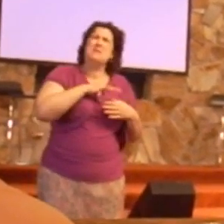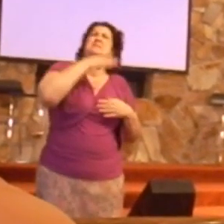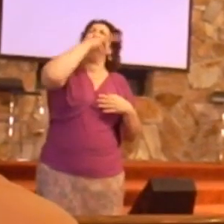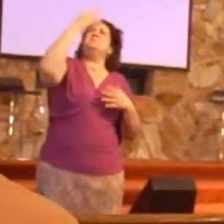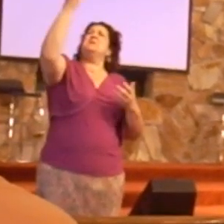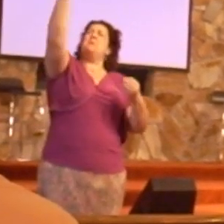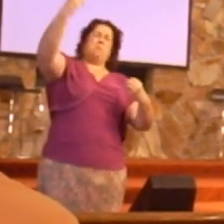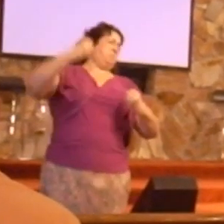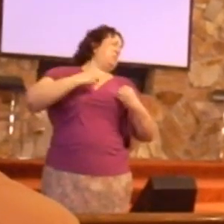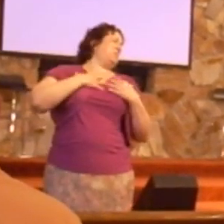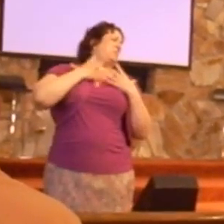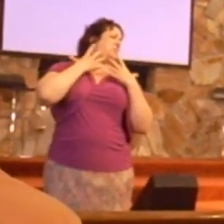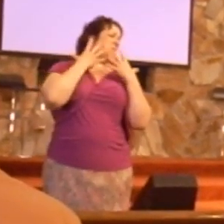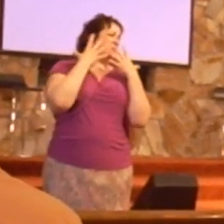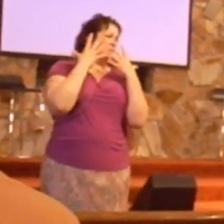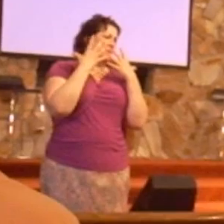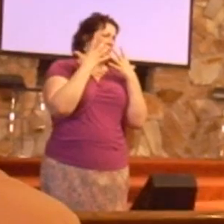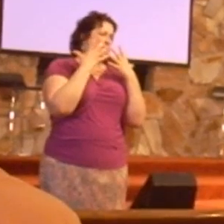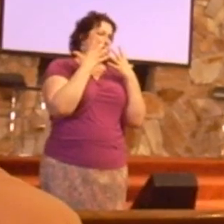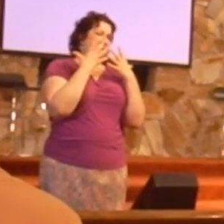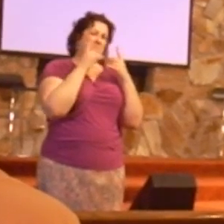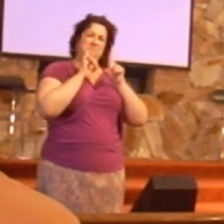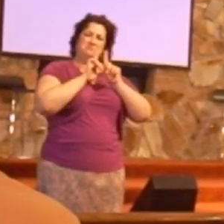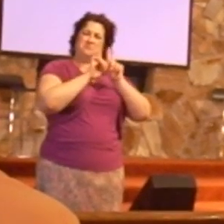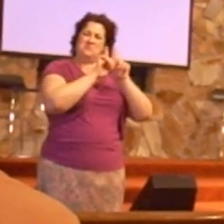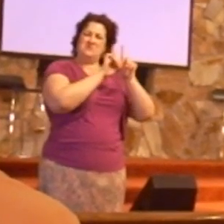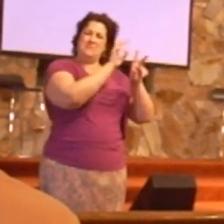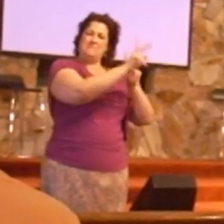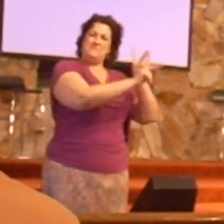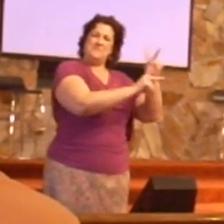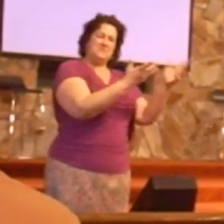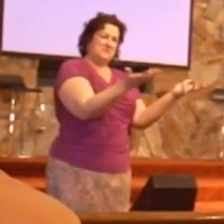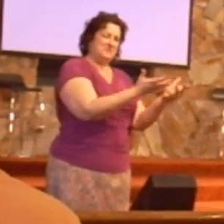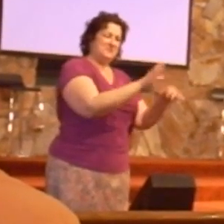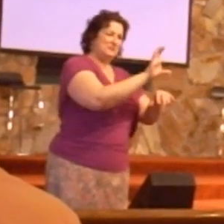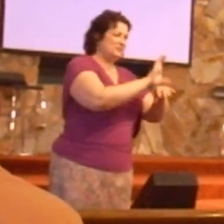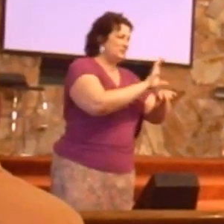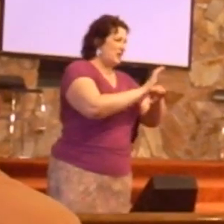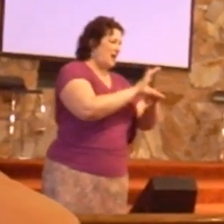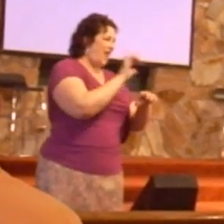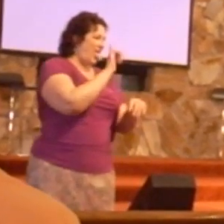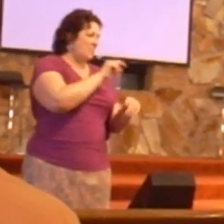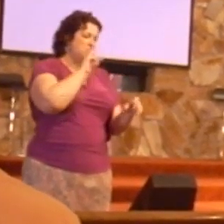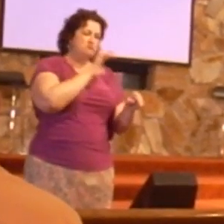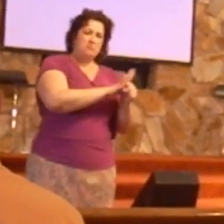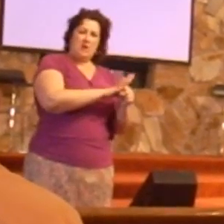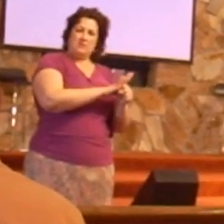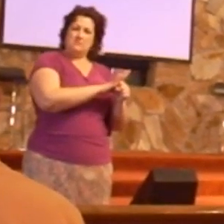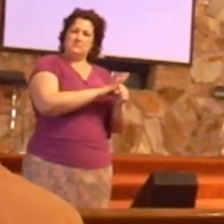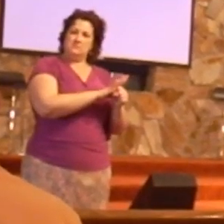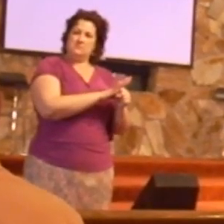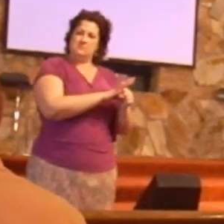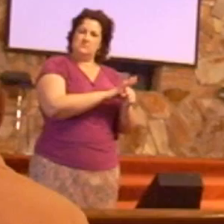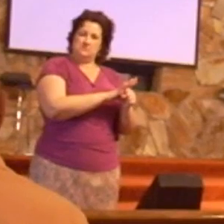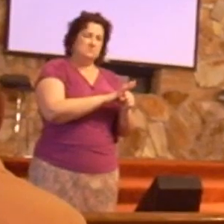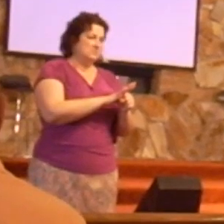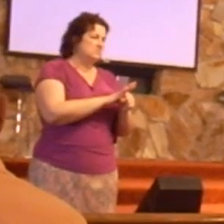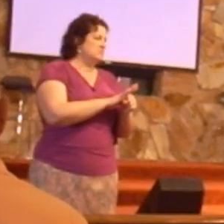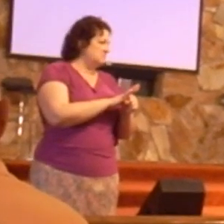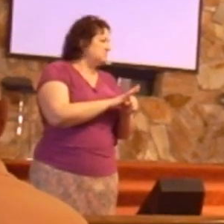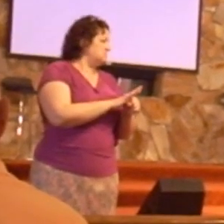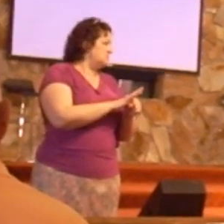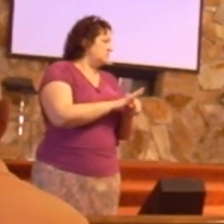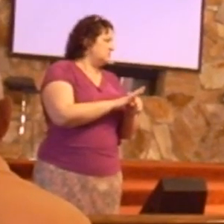the Lord Jesus build his church. This is the great commission to go and make